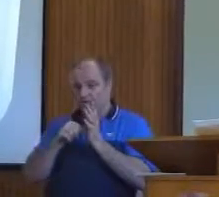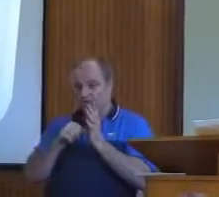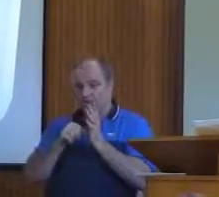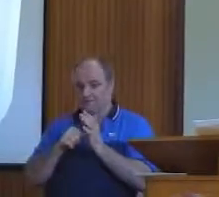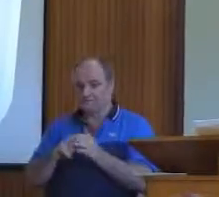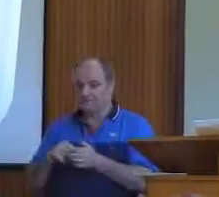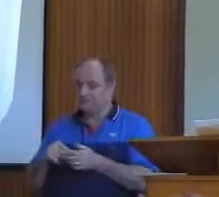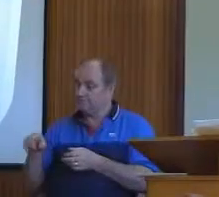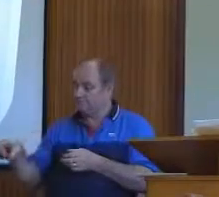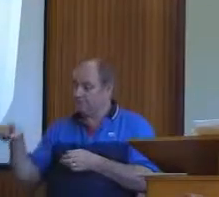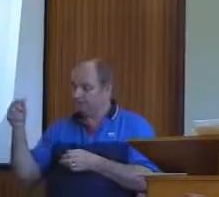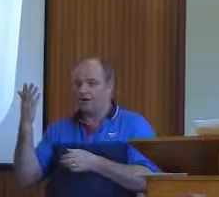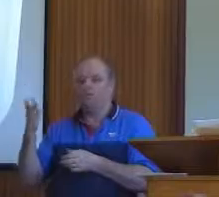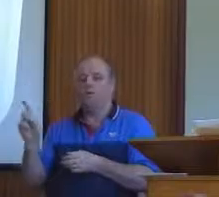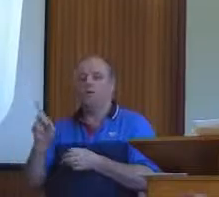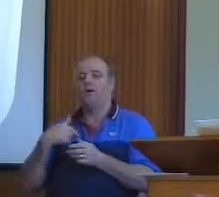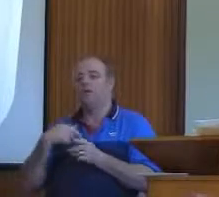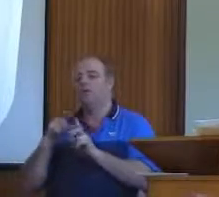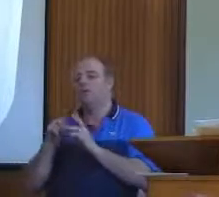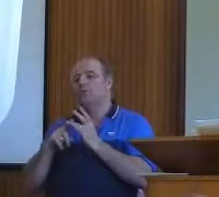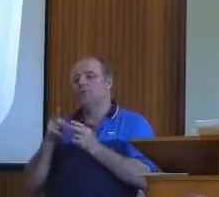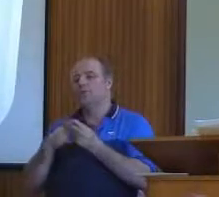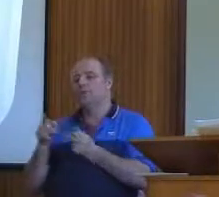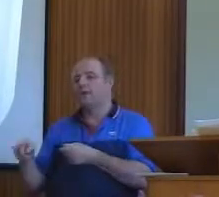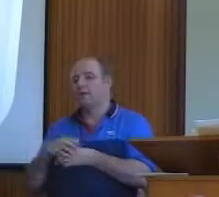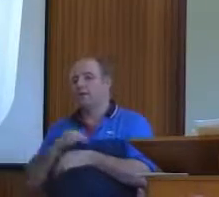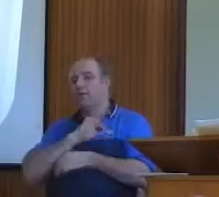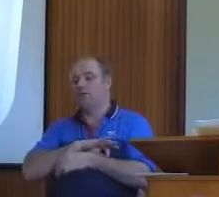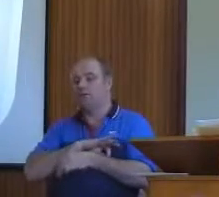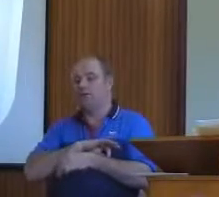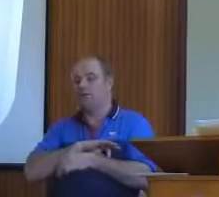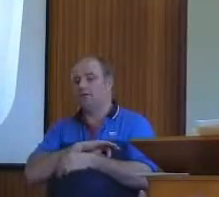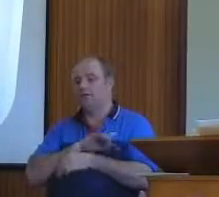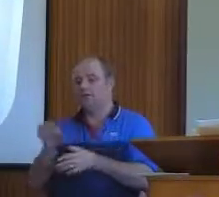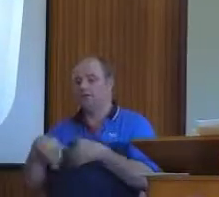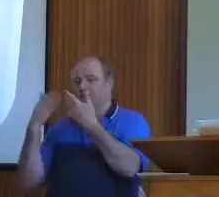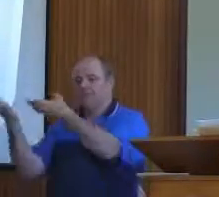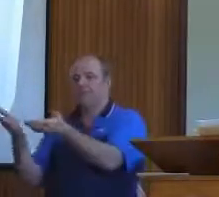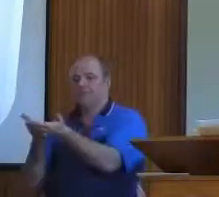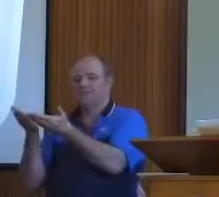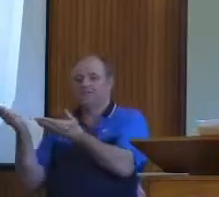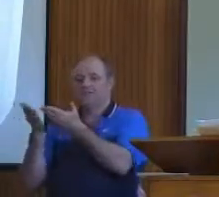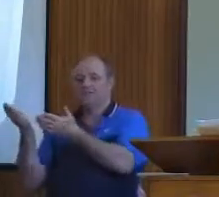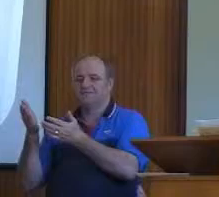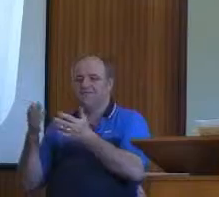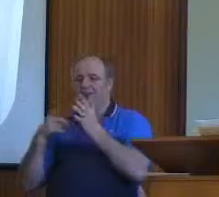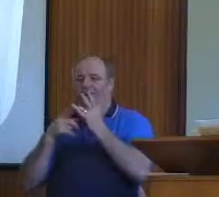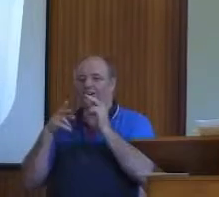Right. To an eternal God, this choice is made in eternity past,